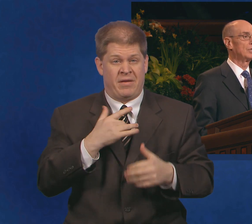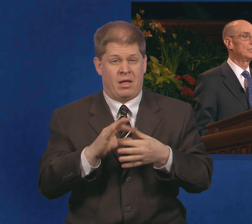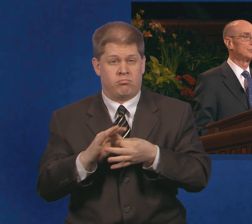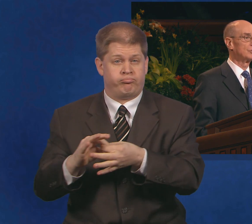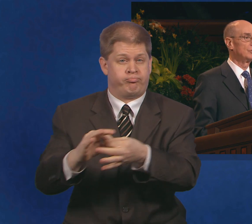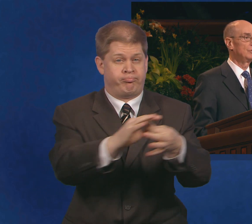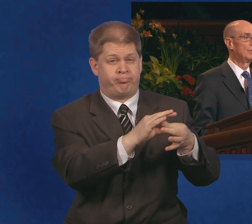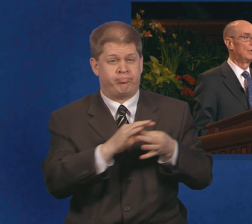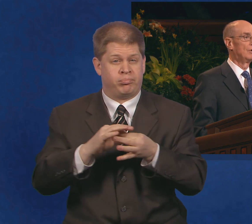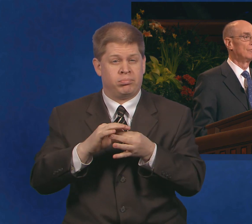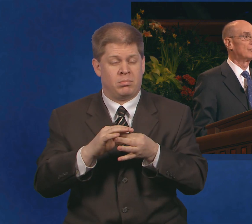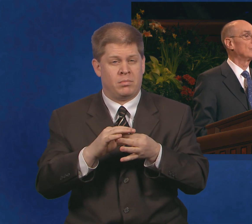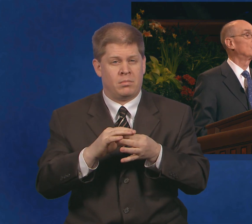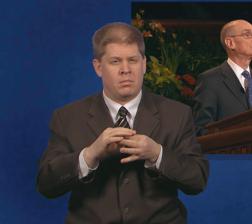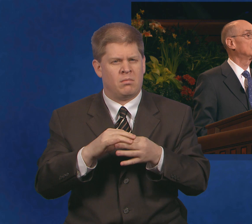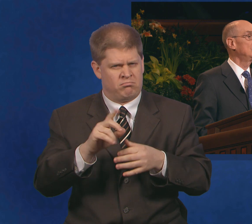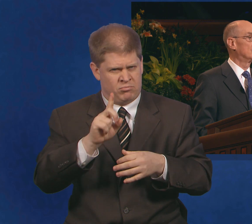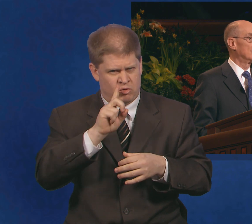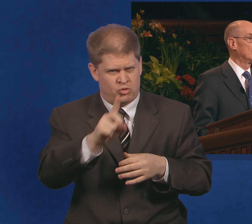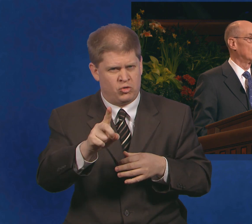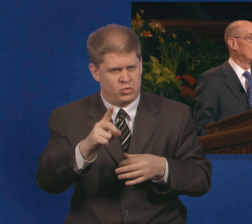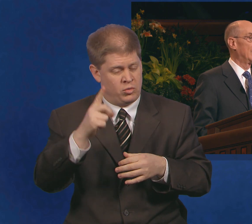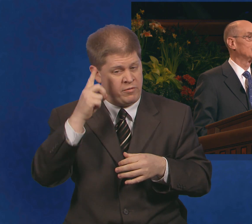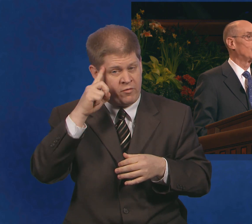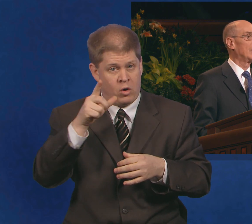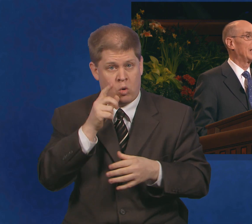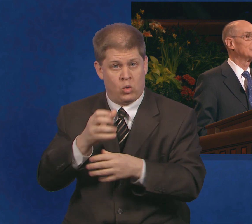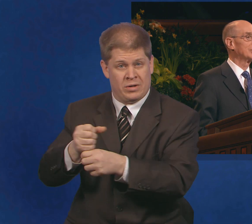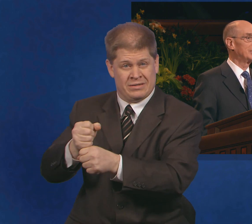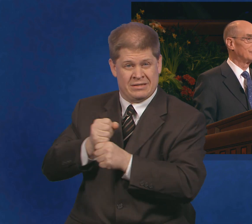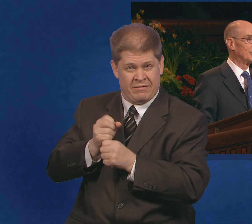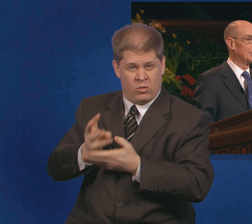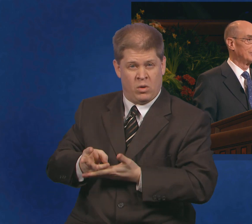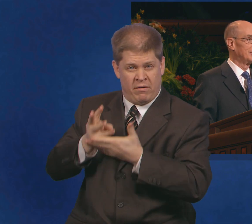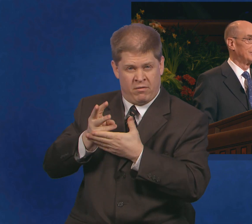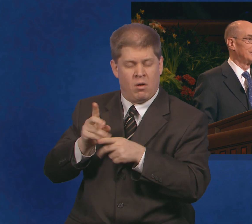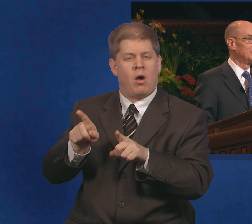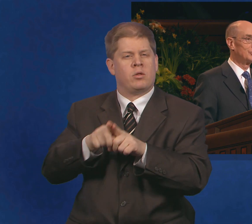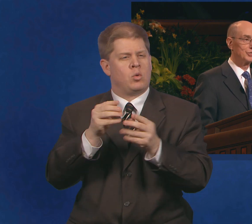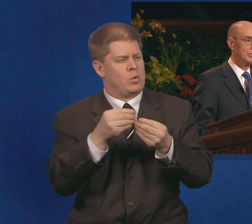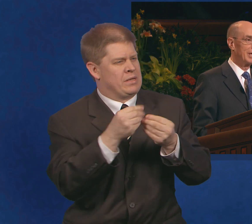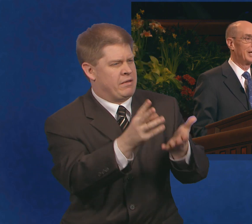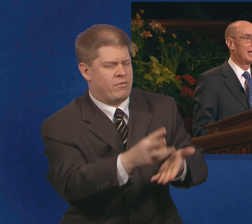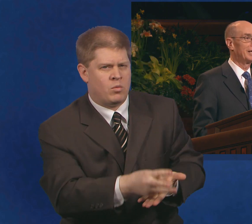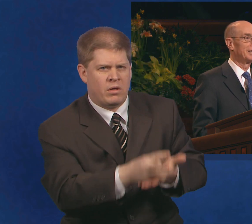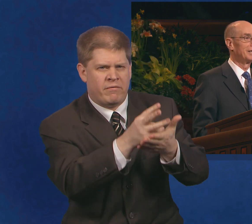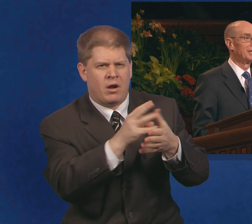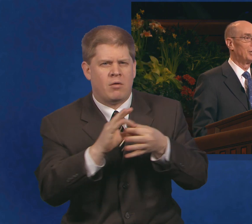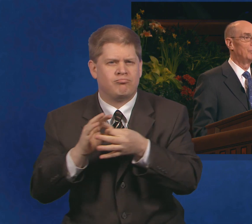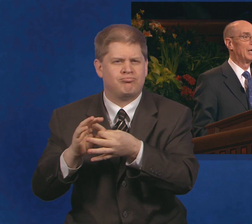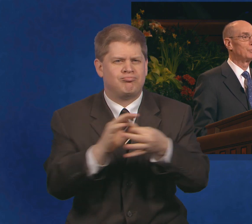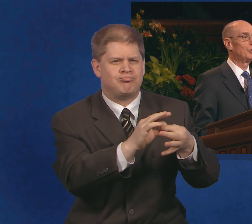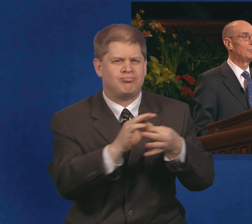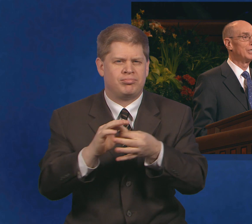brotherhood is true for the receiver as well as the giver. To this day, a man with whom I